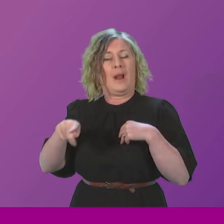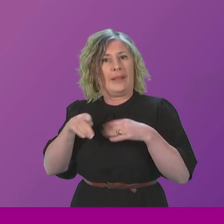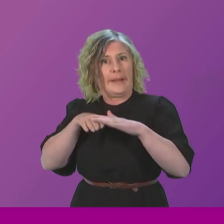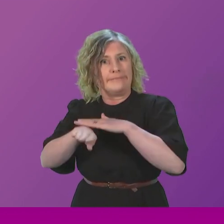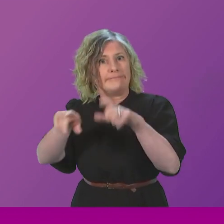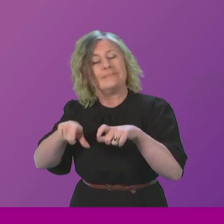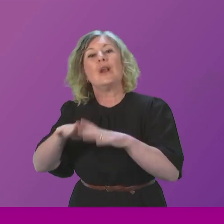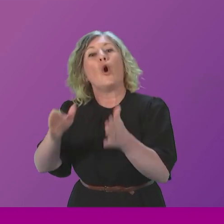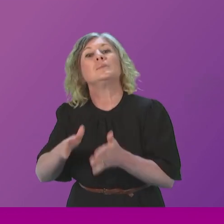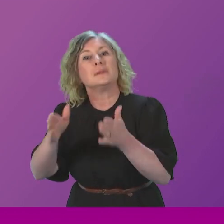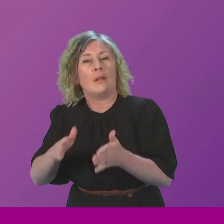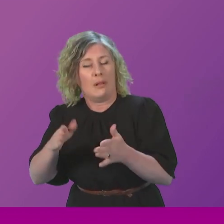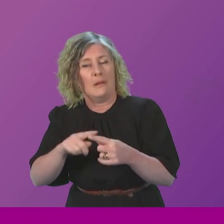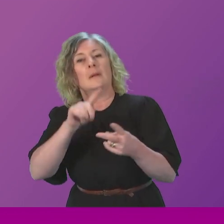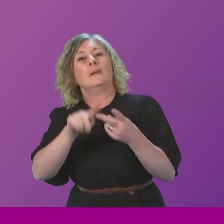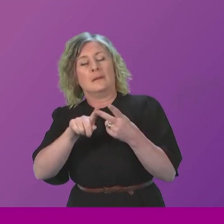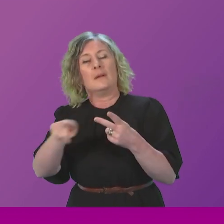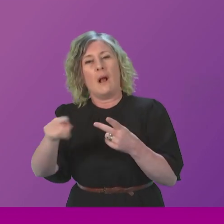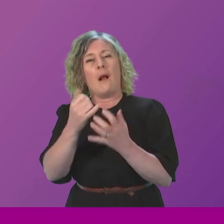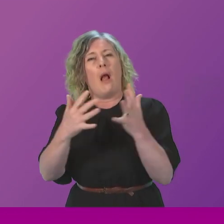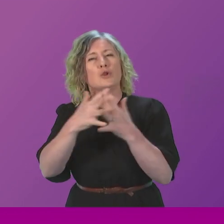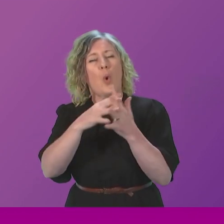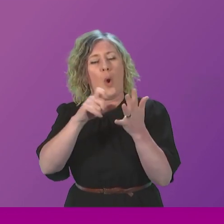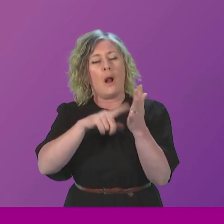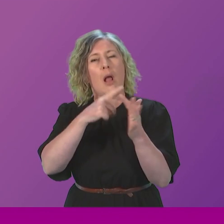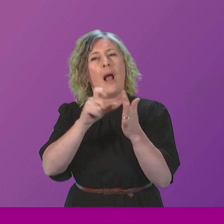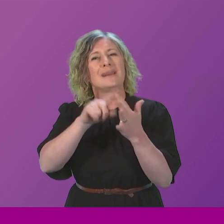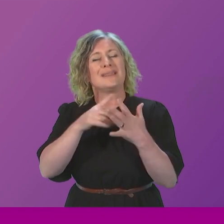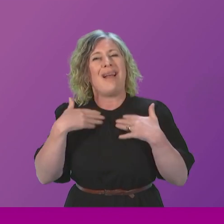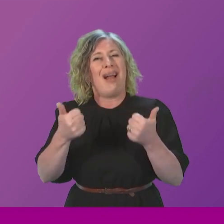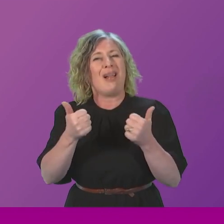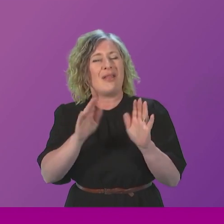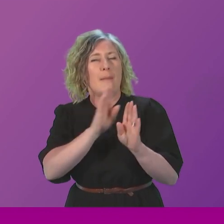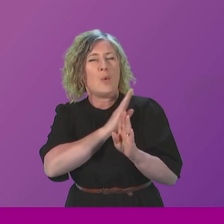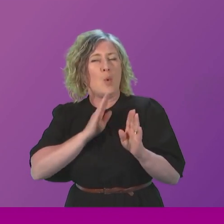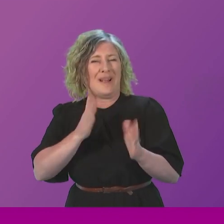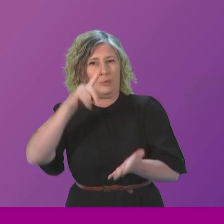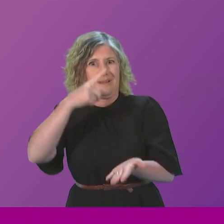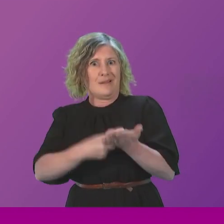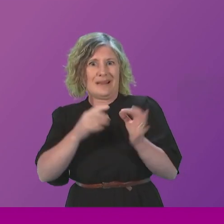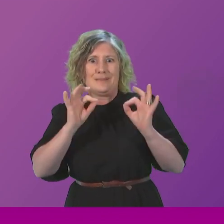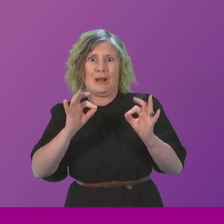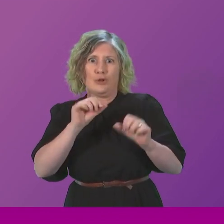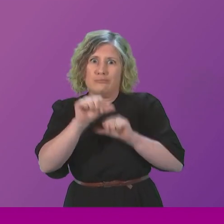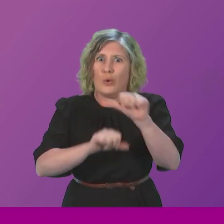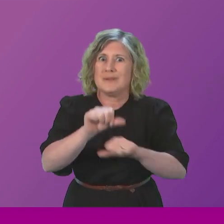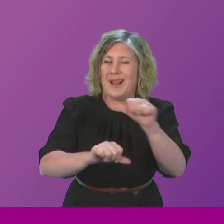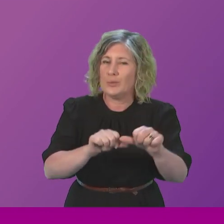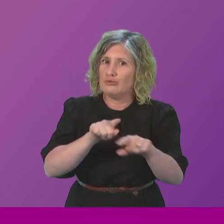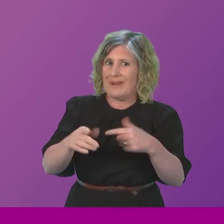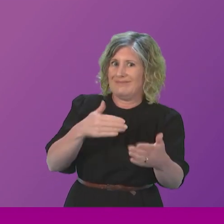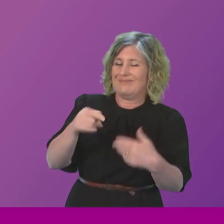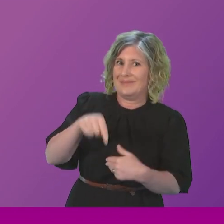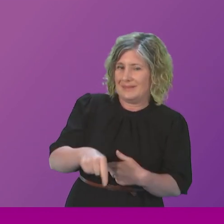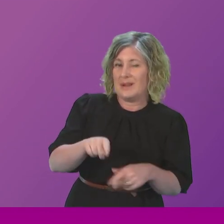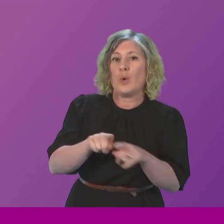Greater Glasgow and Clyde Health Board, which resulted in the Health Board being put into special measures. Thirdly, Louise Lawrence, whose husband Andrew